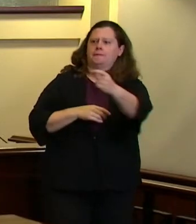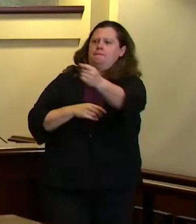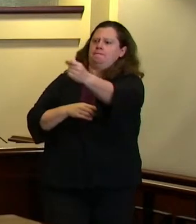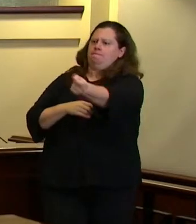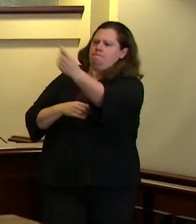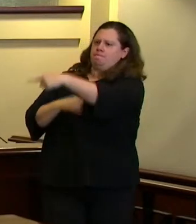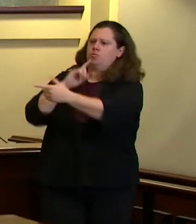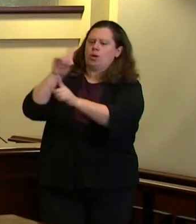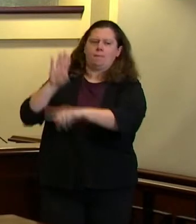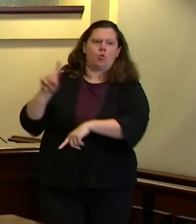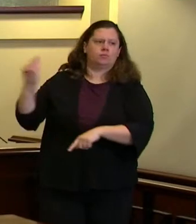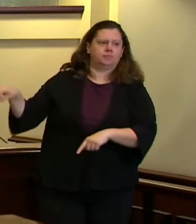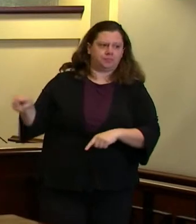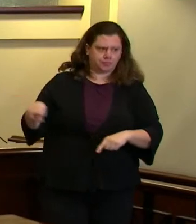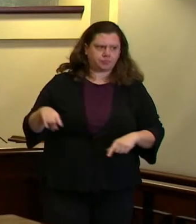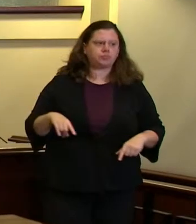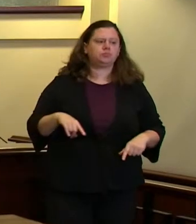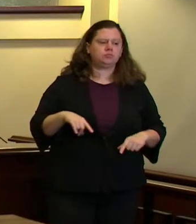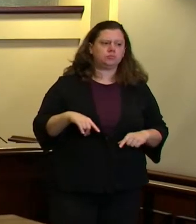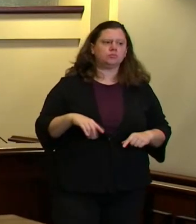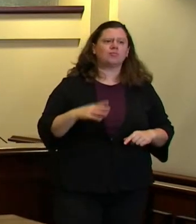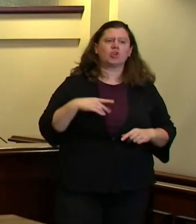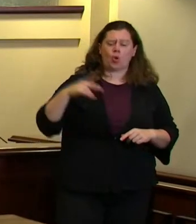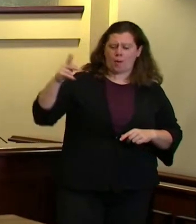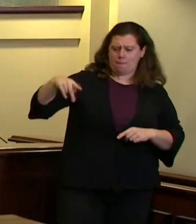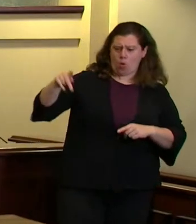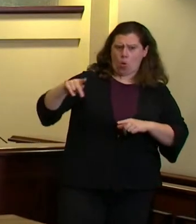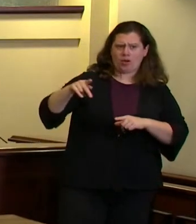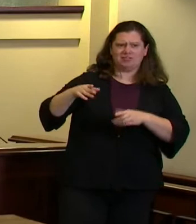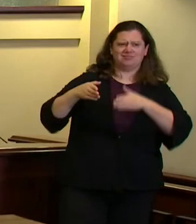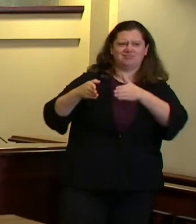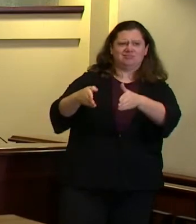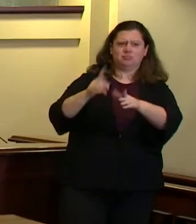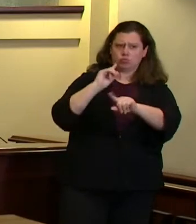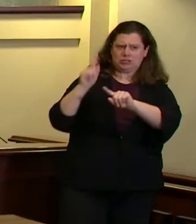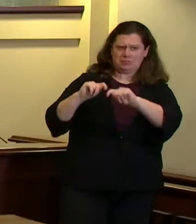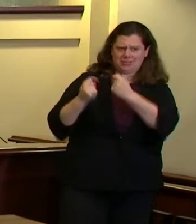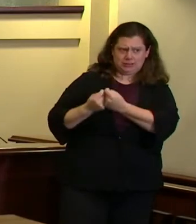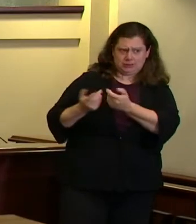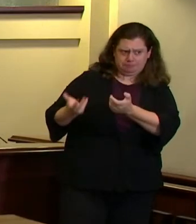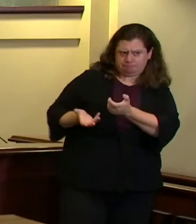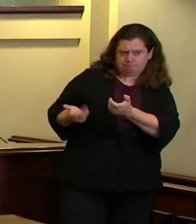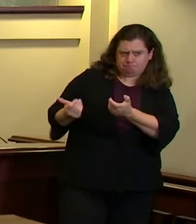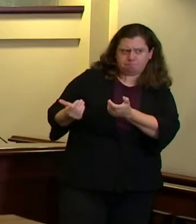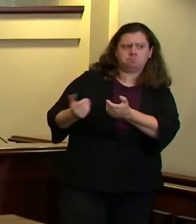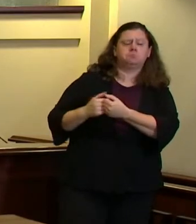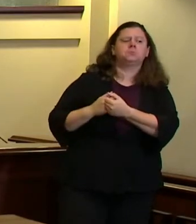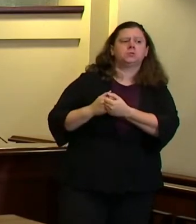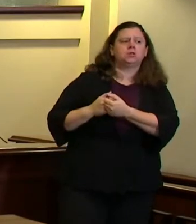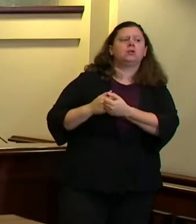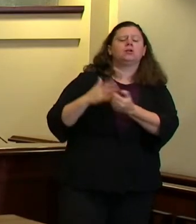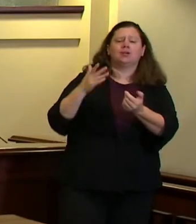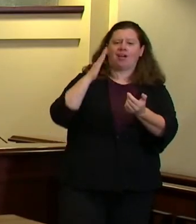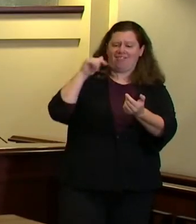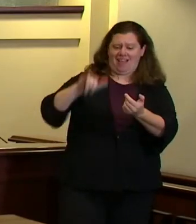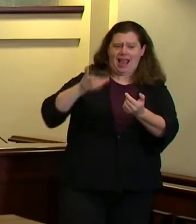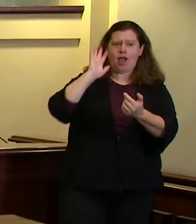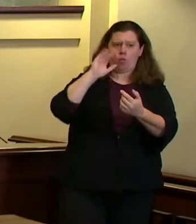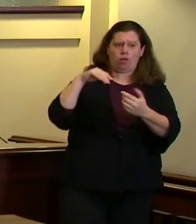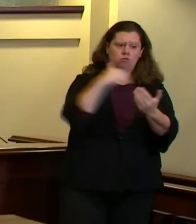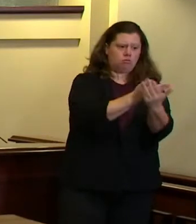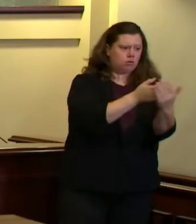i know including meeting but i've watched you guys um talking about you know responding to homeless this fine hotel